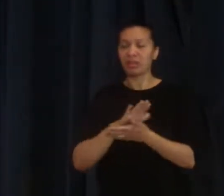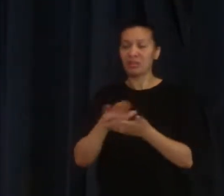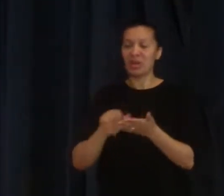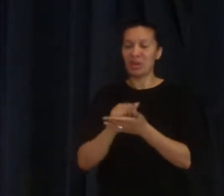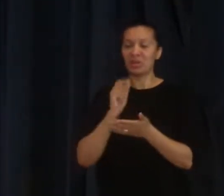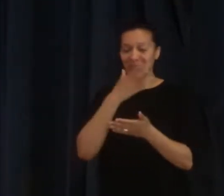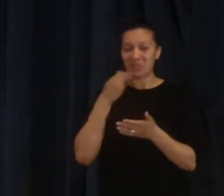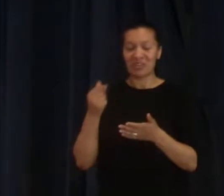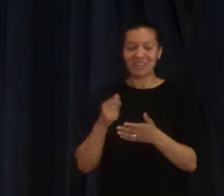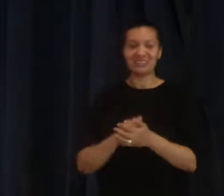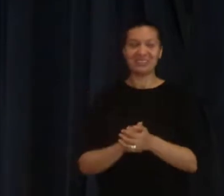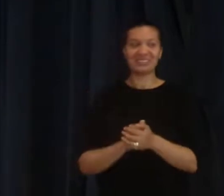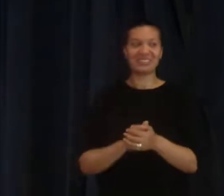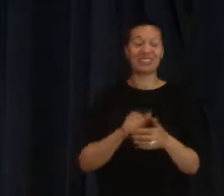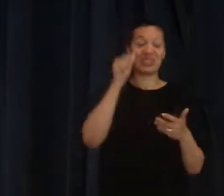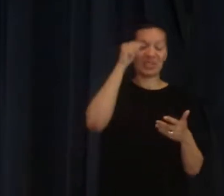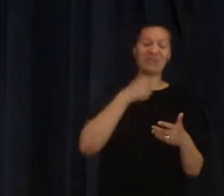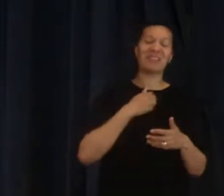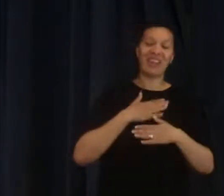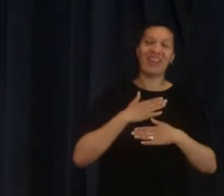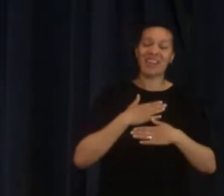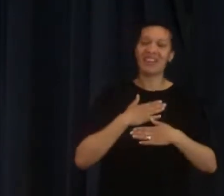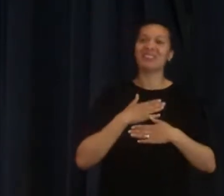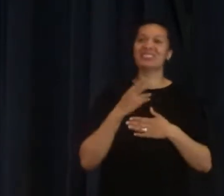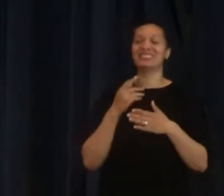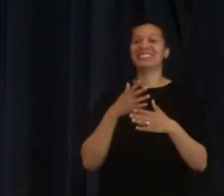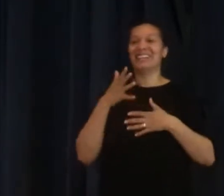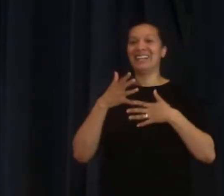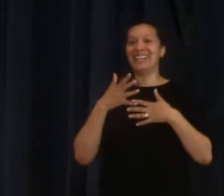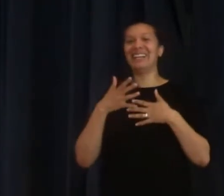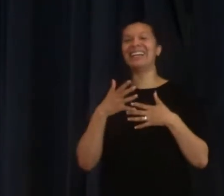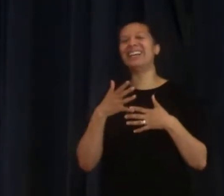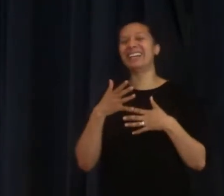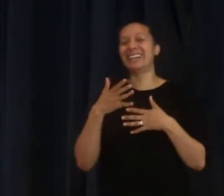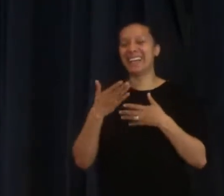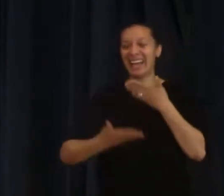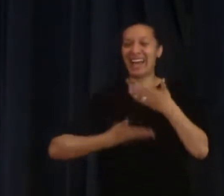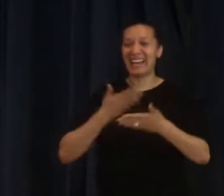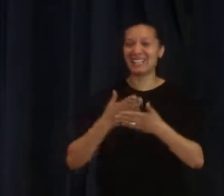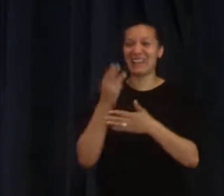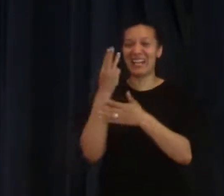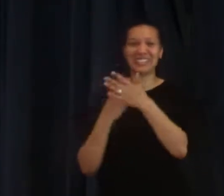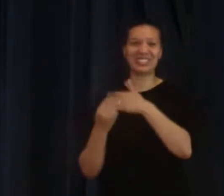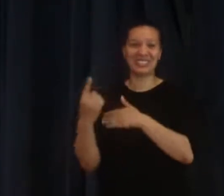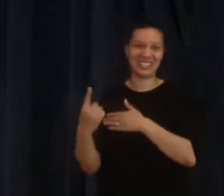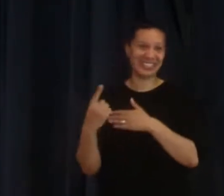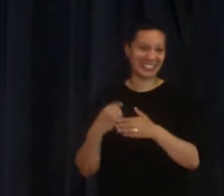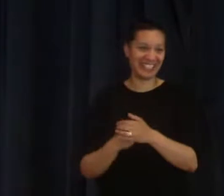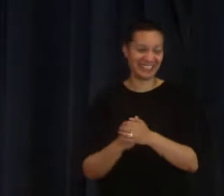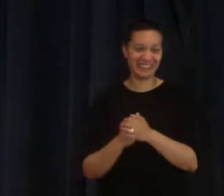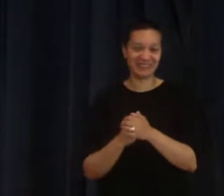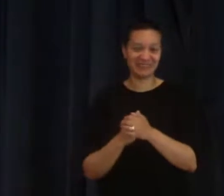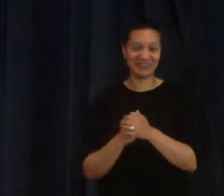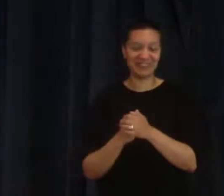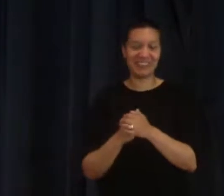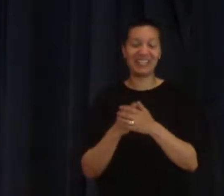my love for trying to explain the Trinity to everybody and Charlotte's love for trying to sign the Trinity. So I'm not going to go into